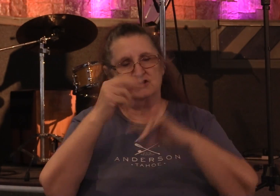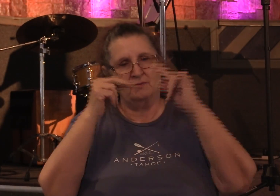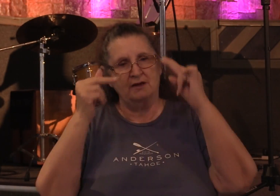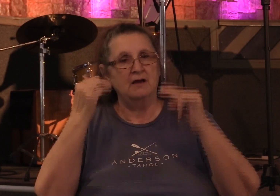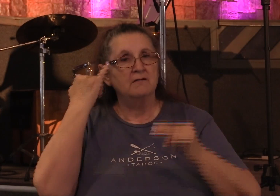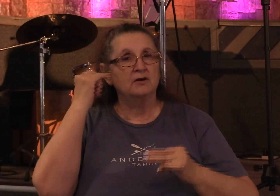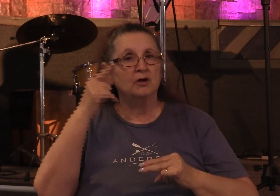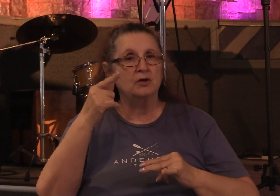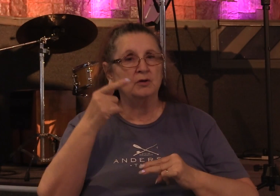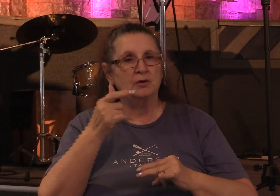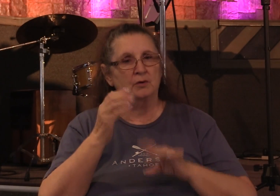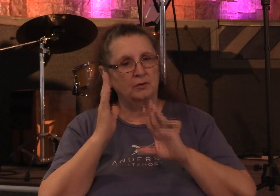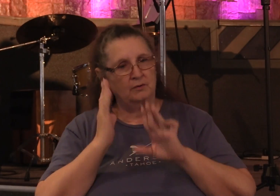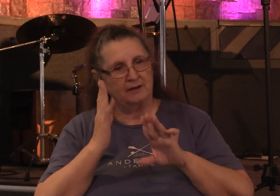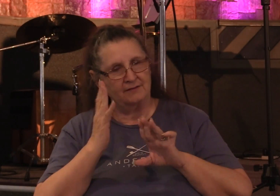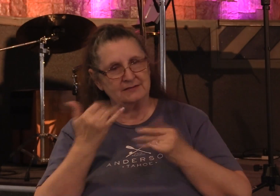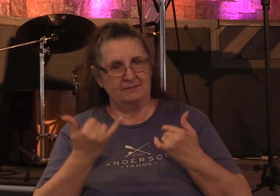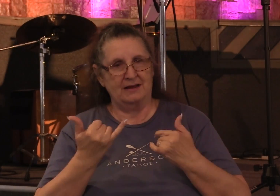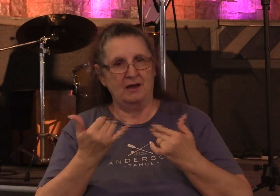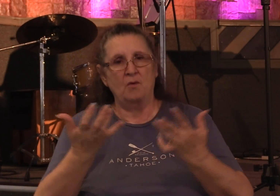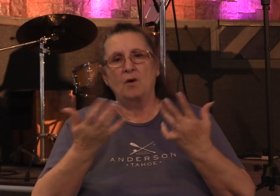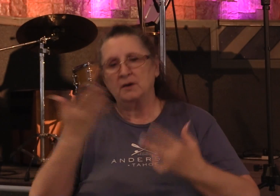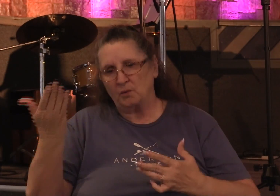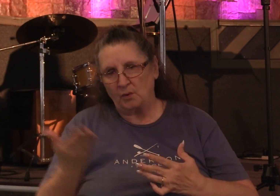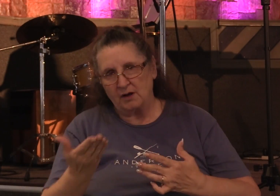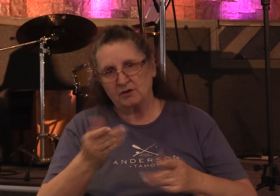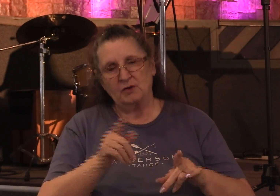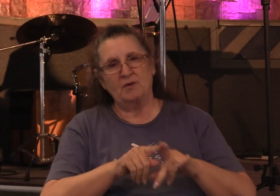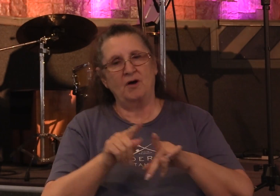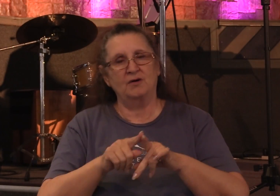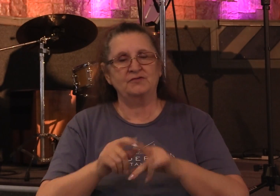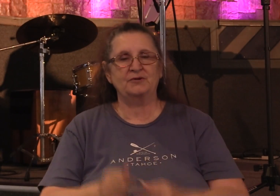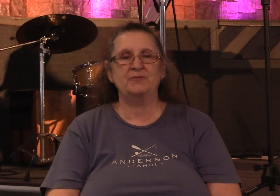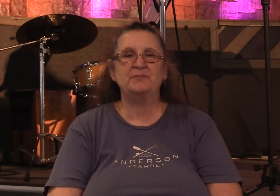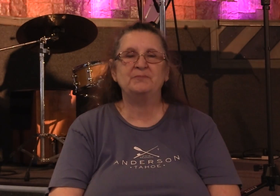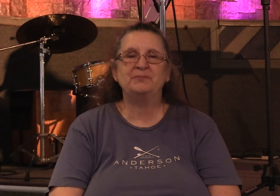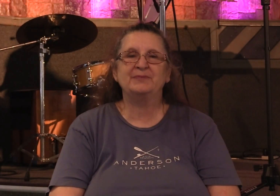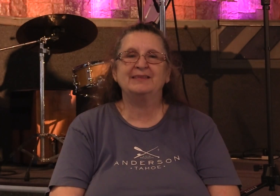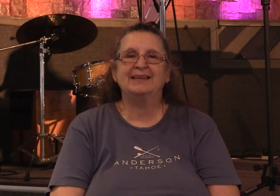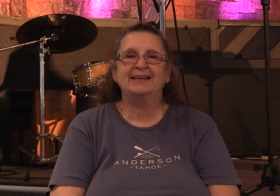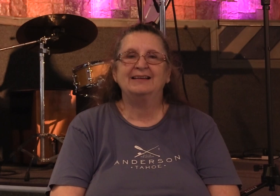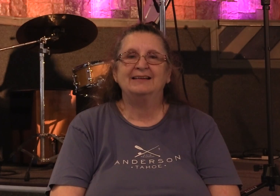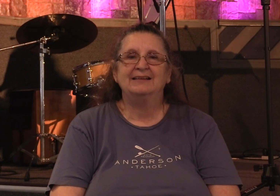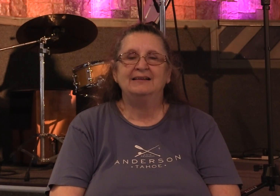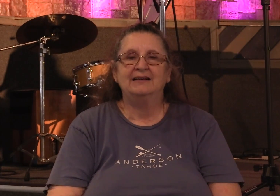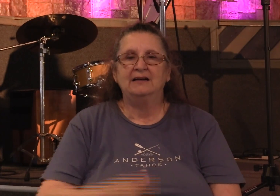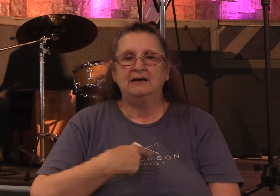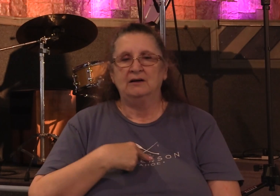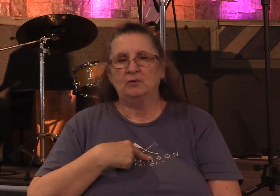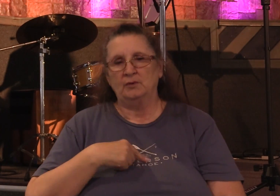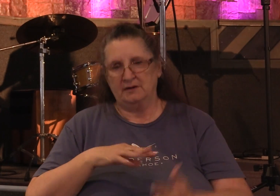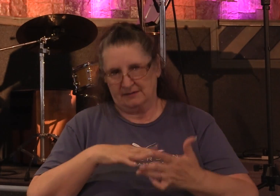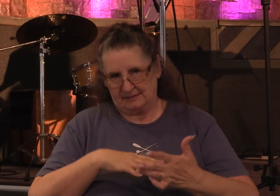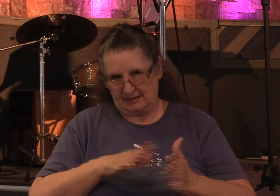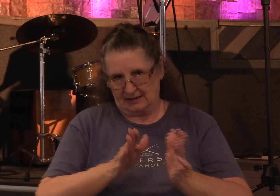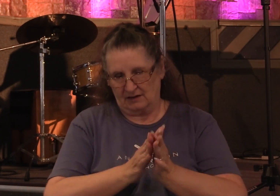in live stream right now, we want to welcome you along with us. We're making our way through the book of Acts,